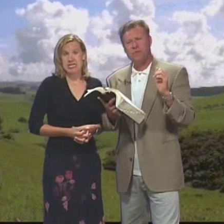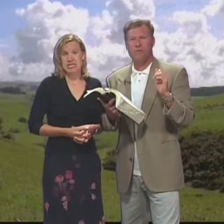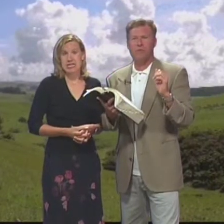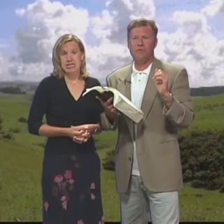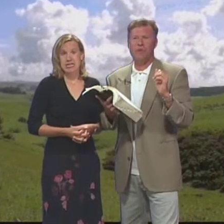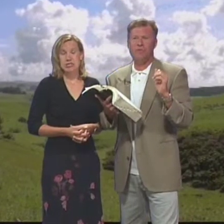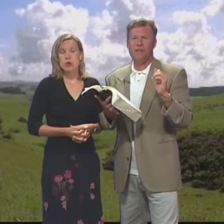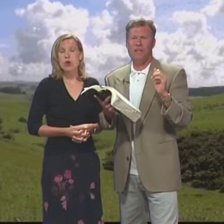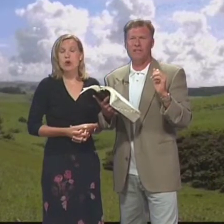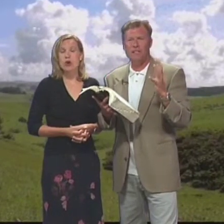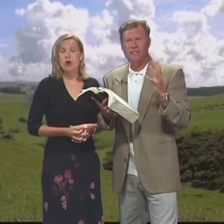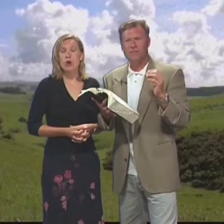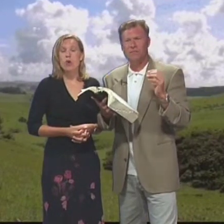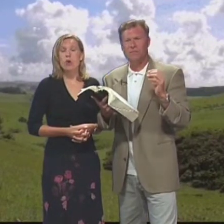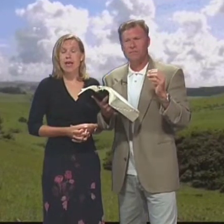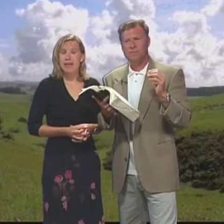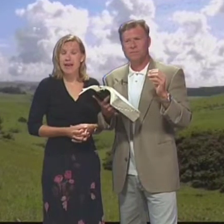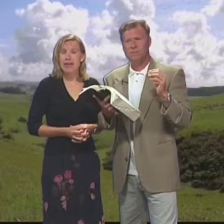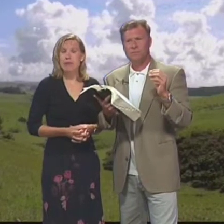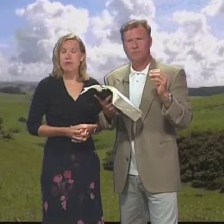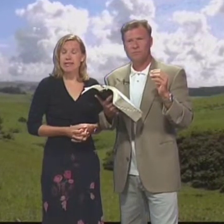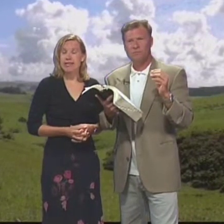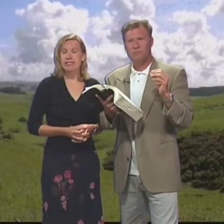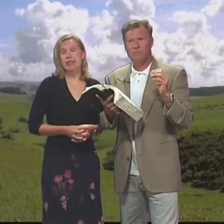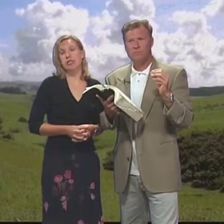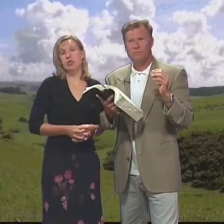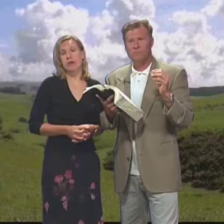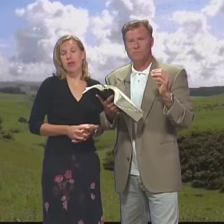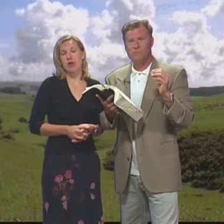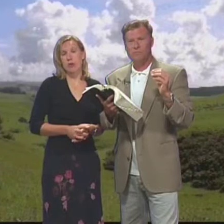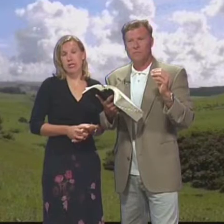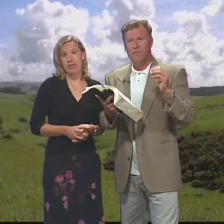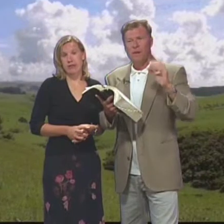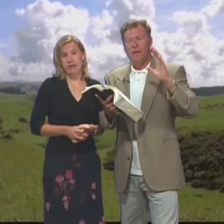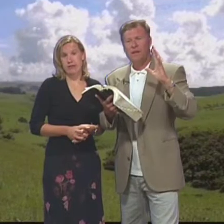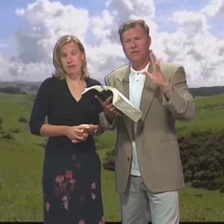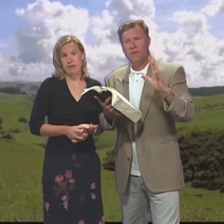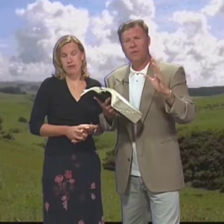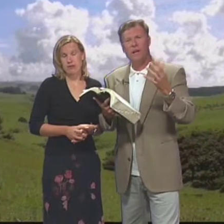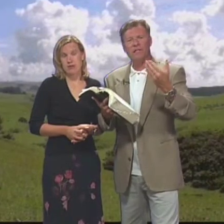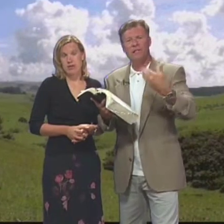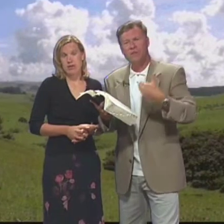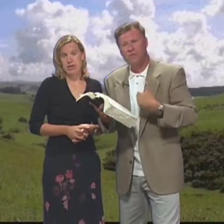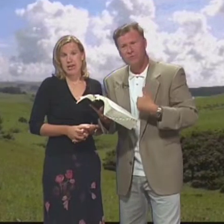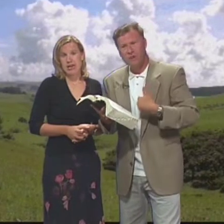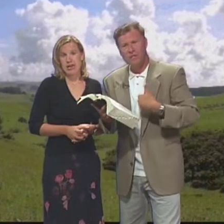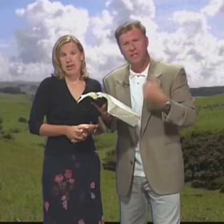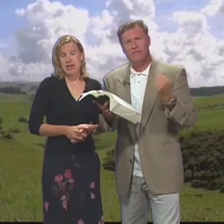interesting picture Of himself As the leader Jesús Una imagen muy interesante Sobre él como líder Él nos